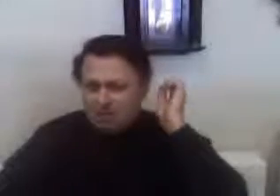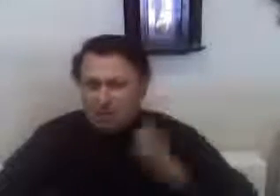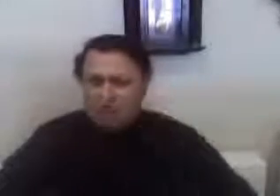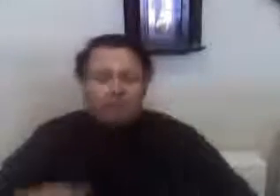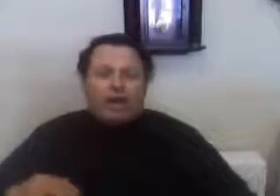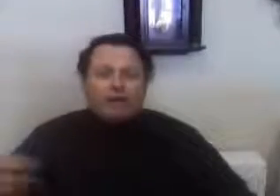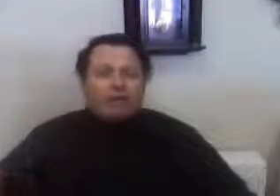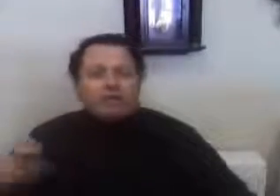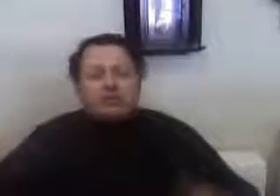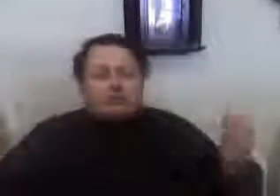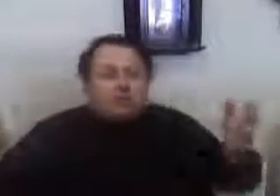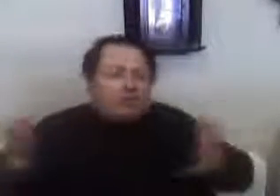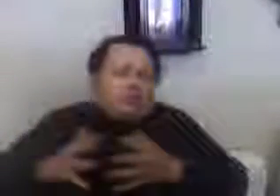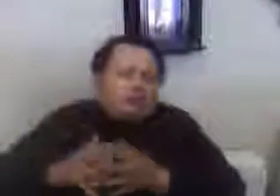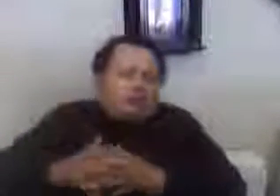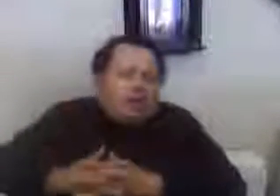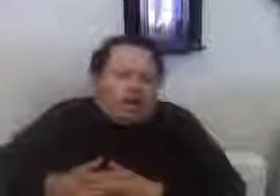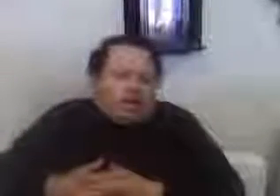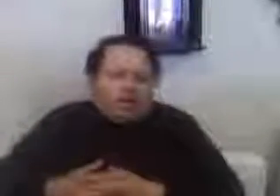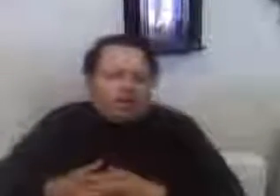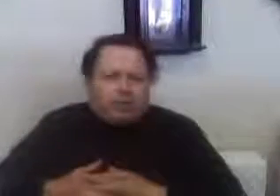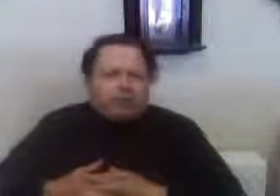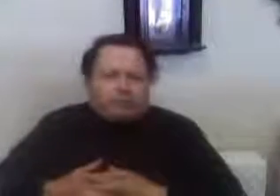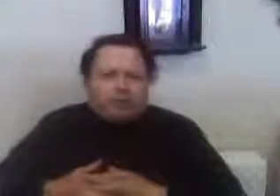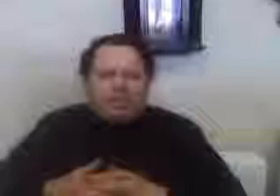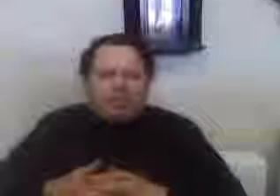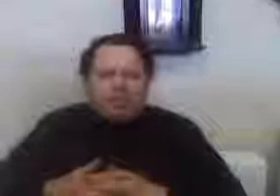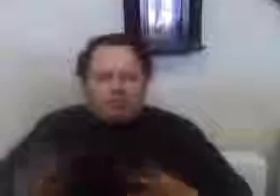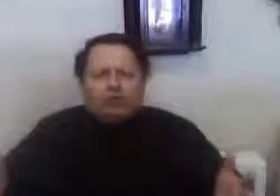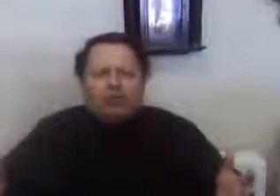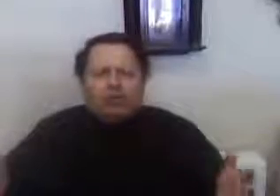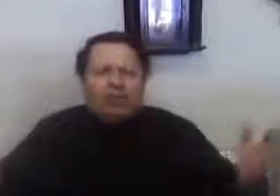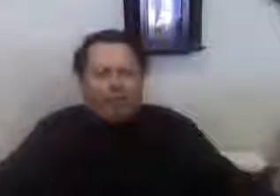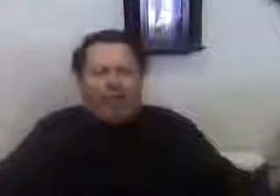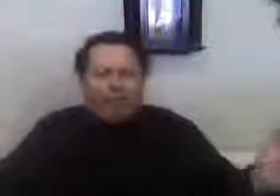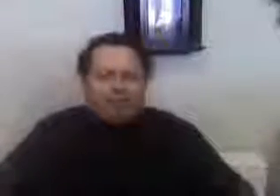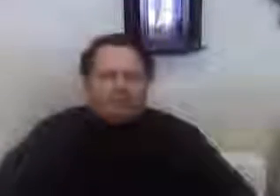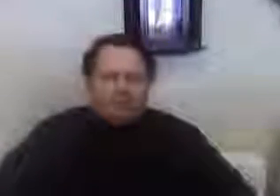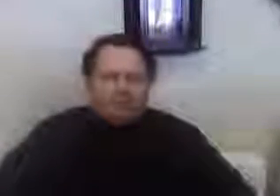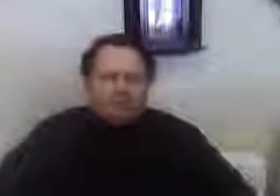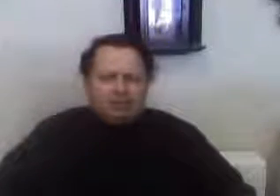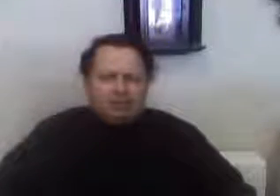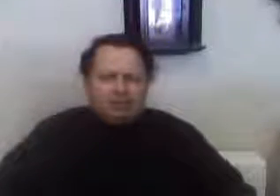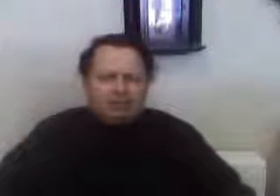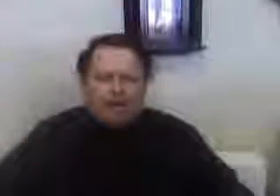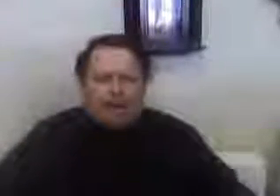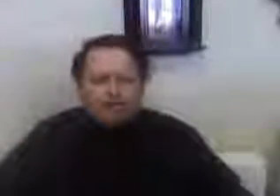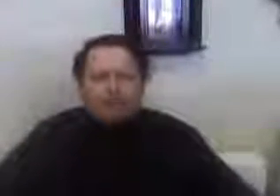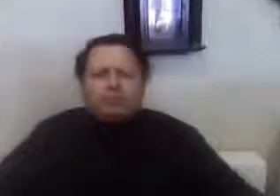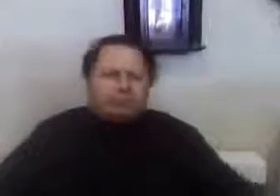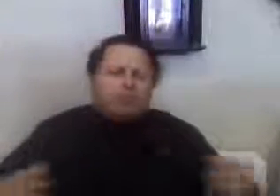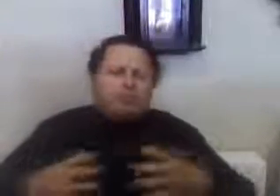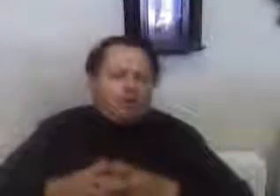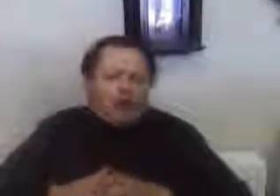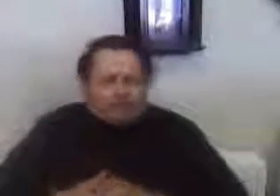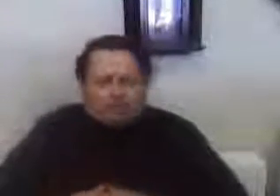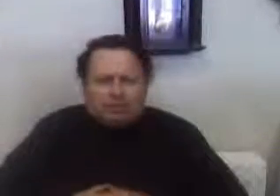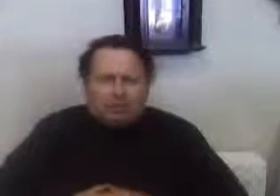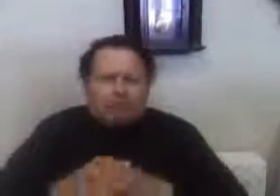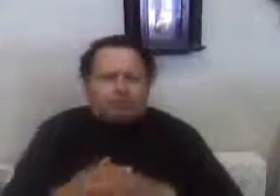Whether I agree or disagree with it, I'm going to speak to you truthfully about it. And that's what I'm doing about unions. I'm